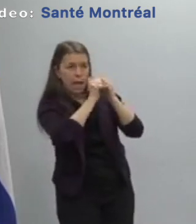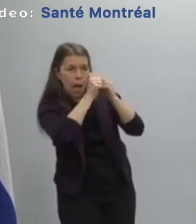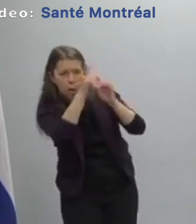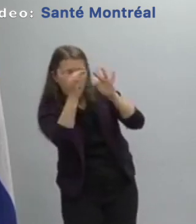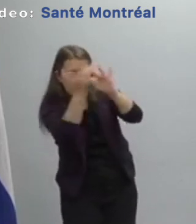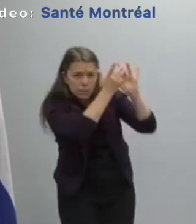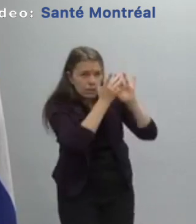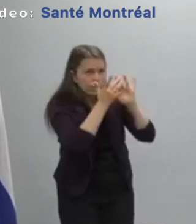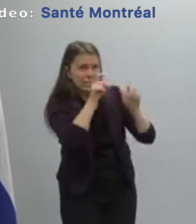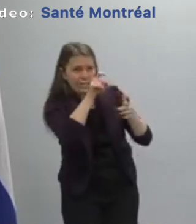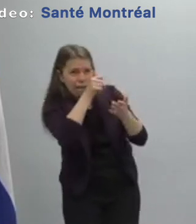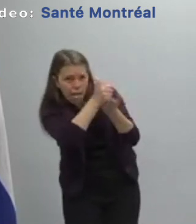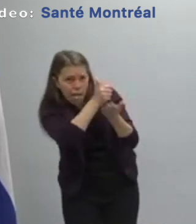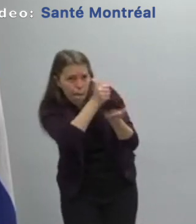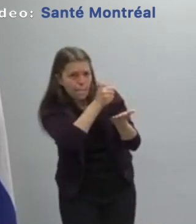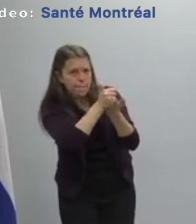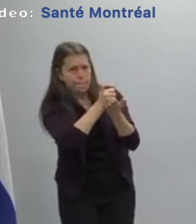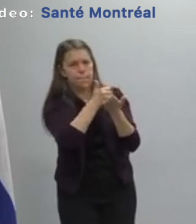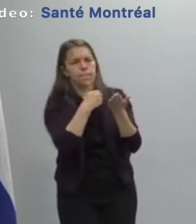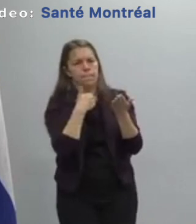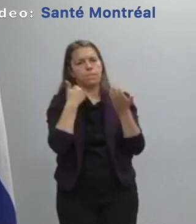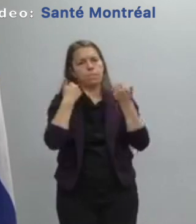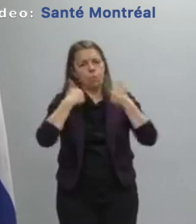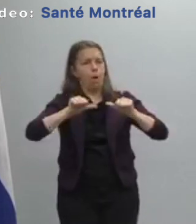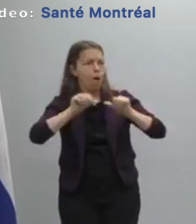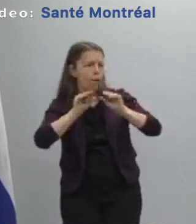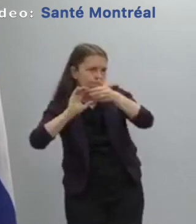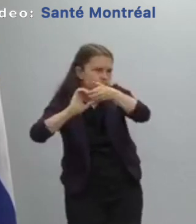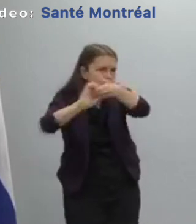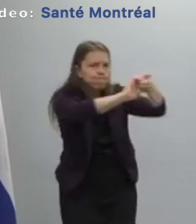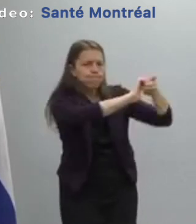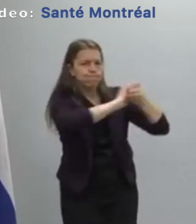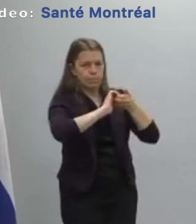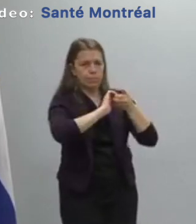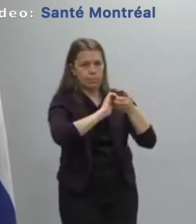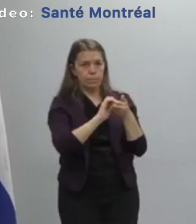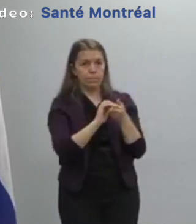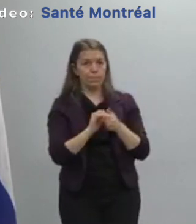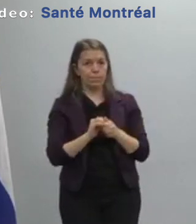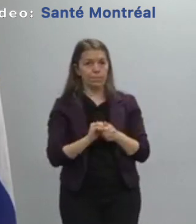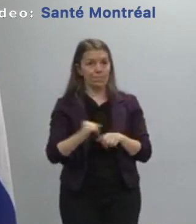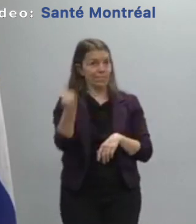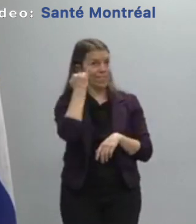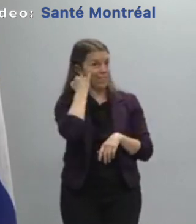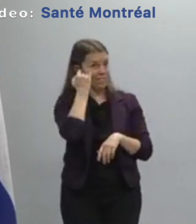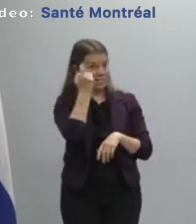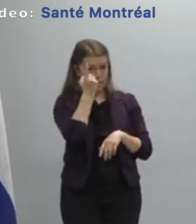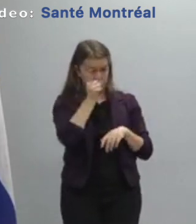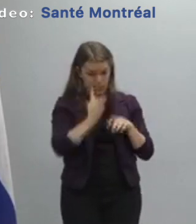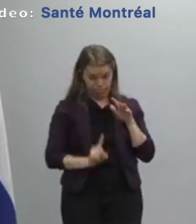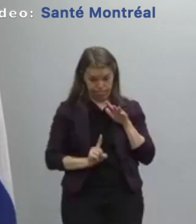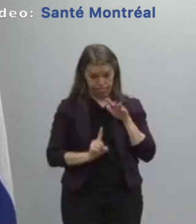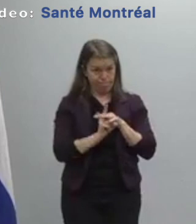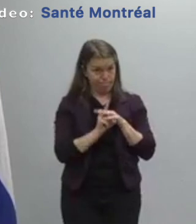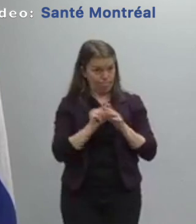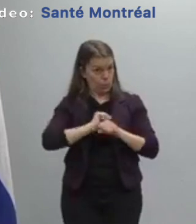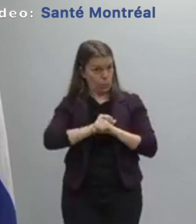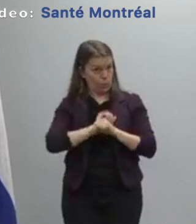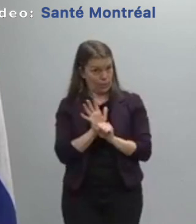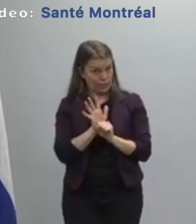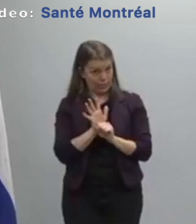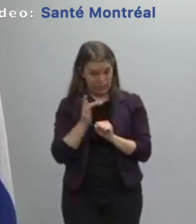getting be staying isolated during and applying the the public health measures and